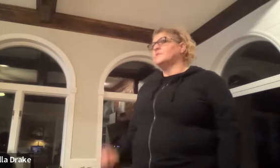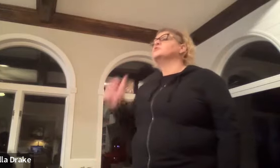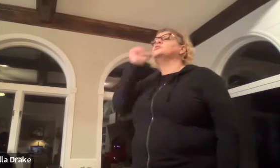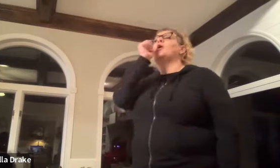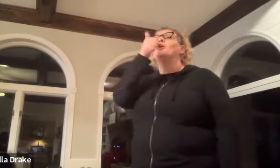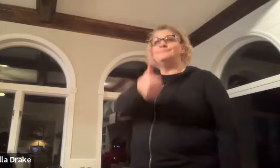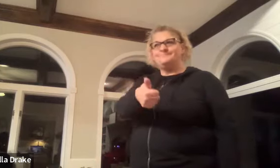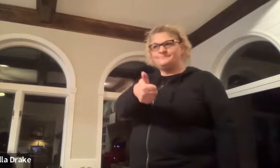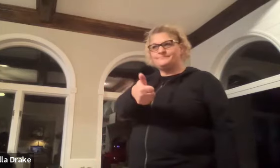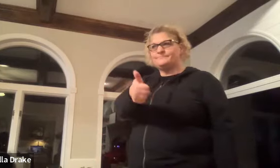tomorrow tomorrow